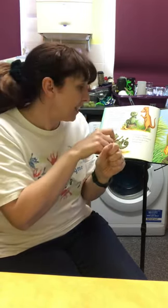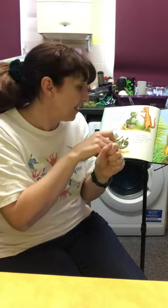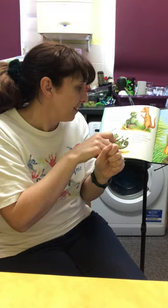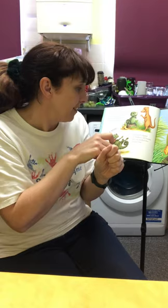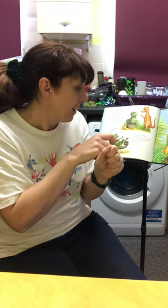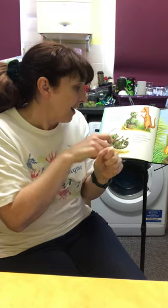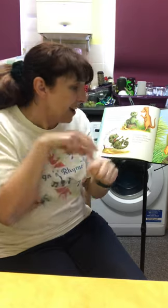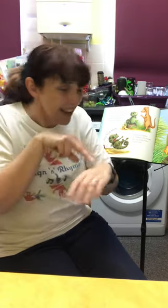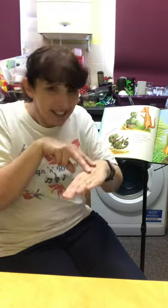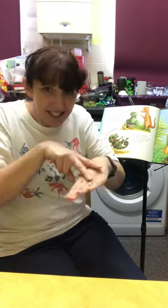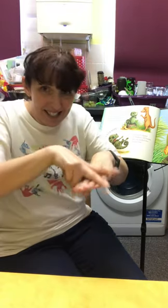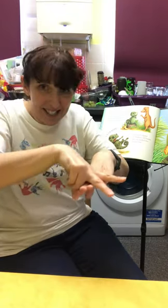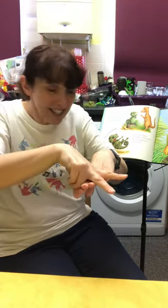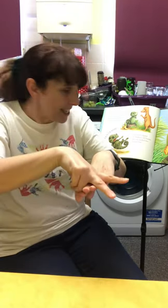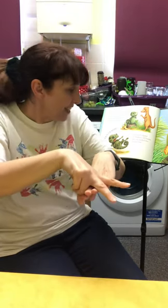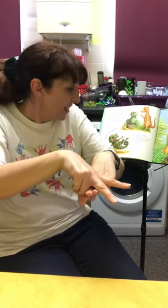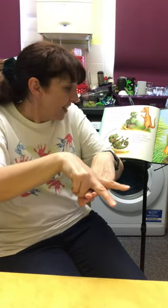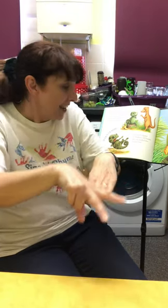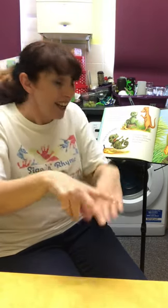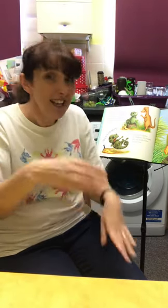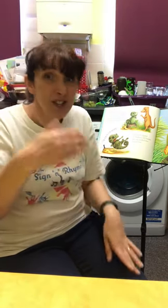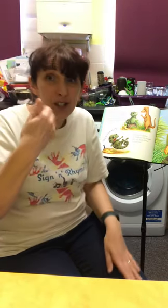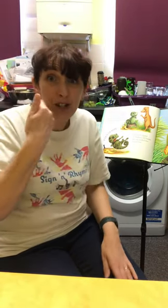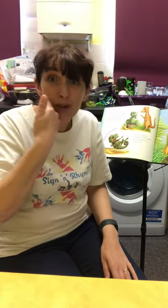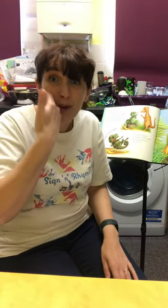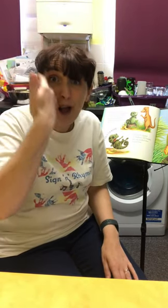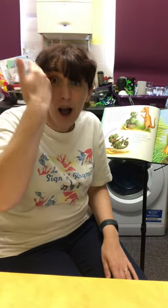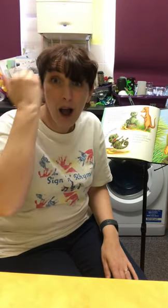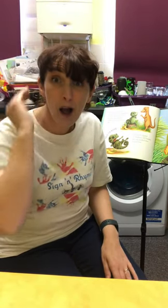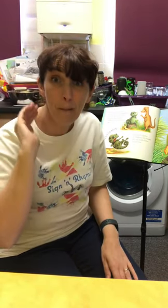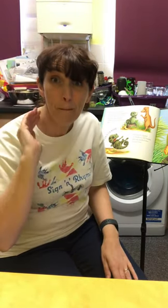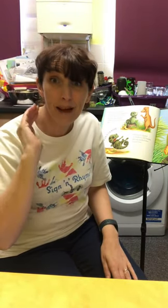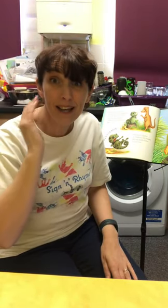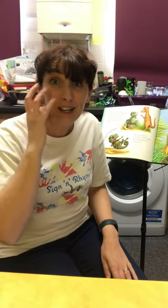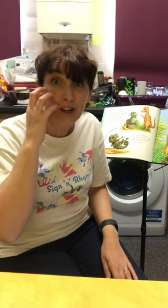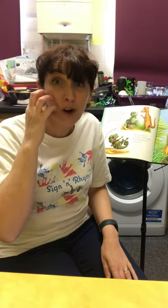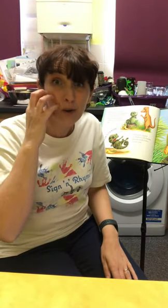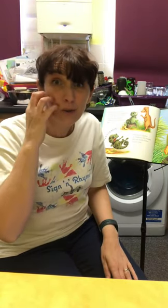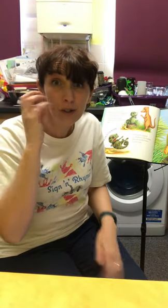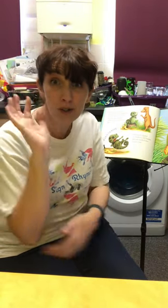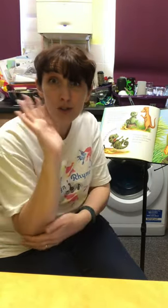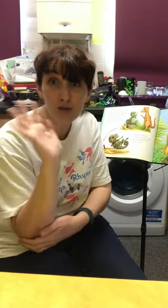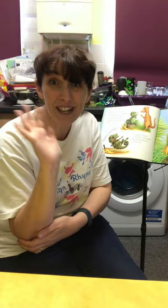and skidded into a mango tree.